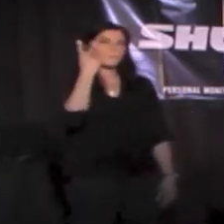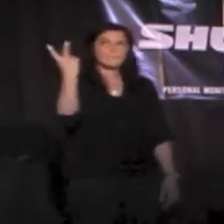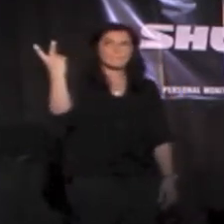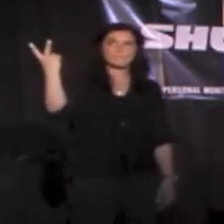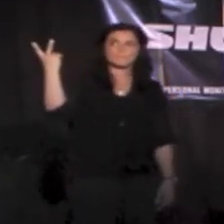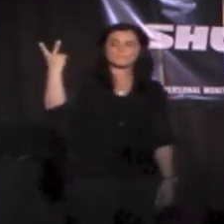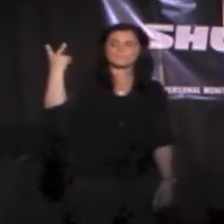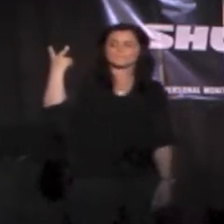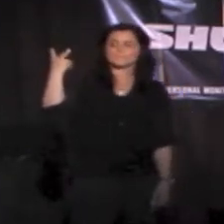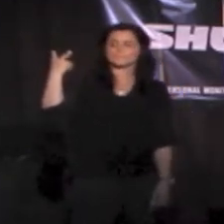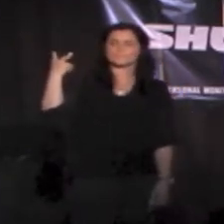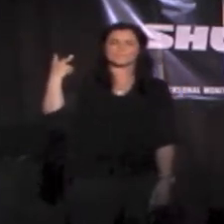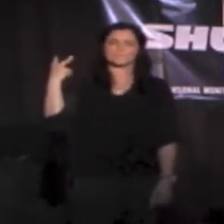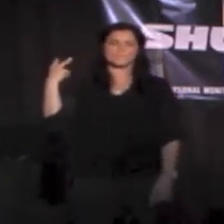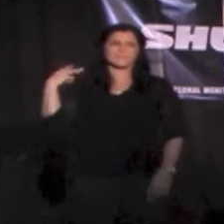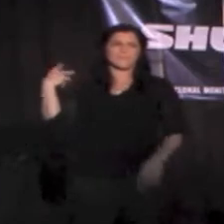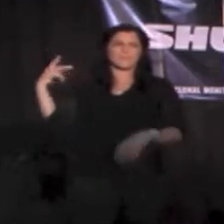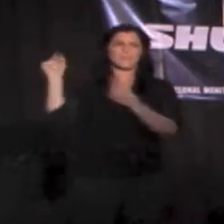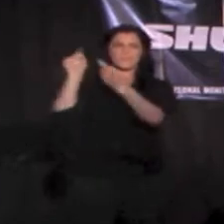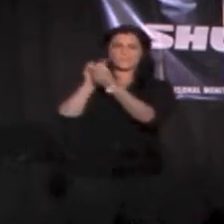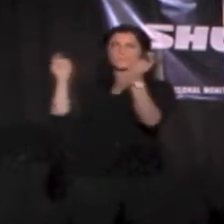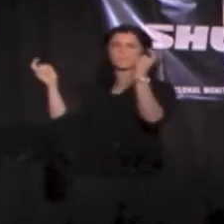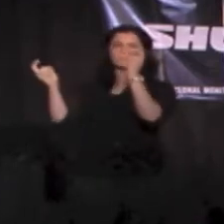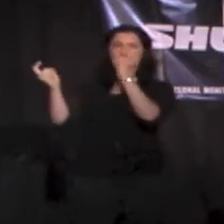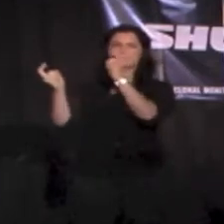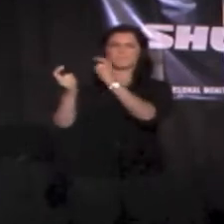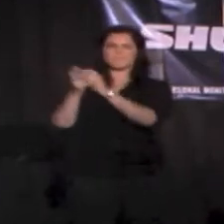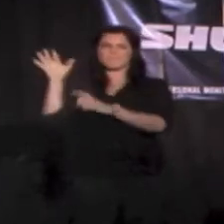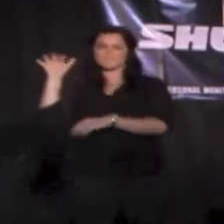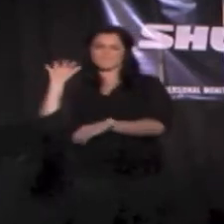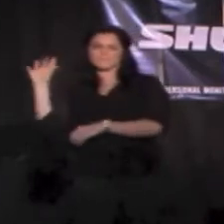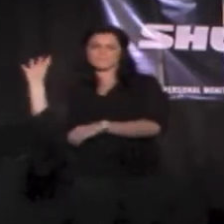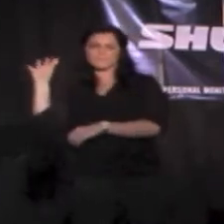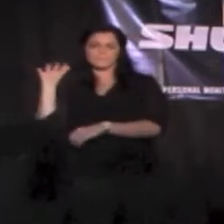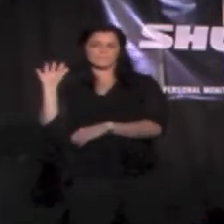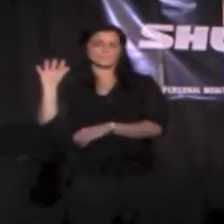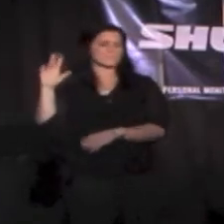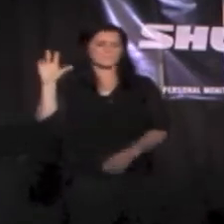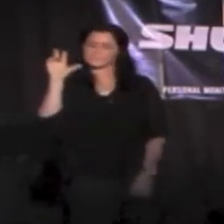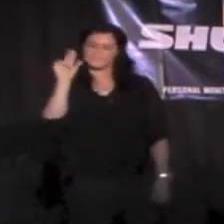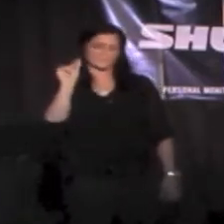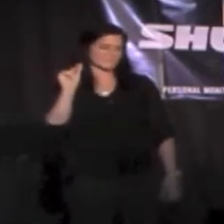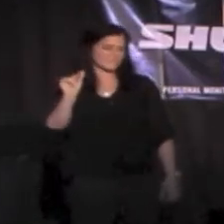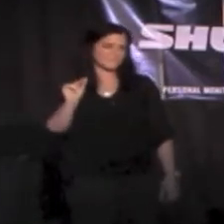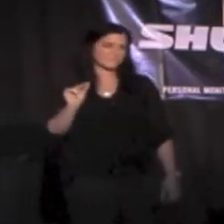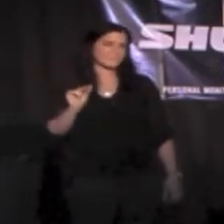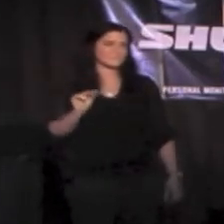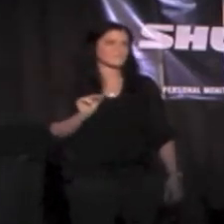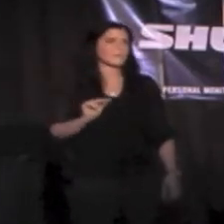single thing Except if I could make time slow down